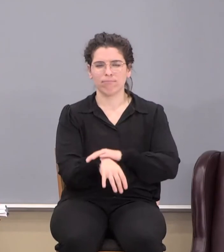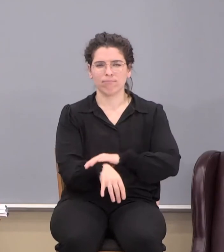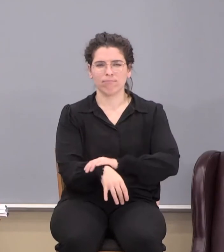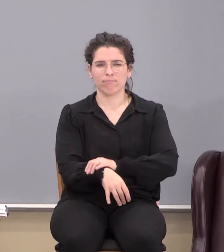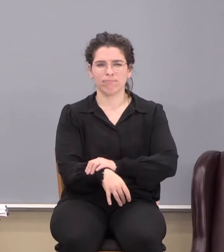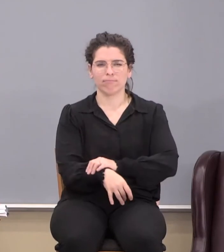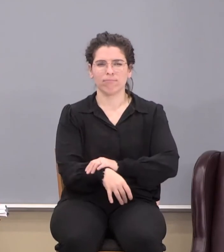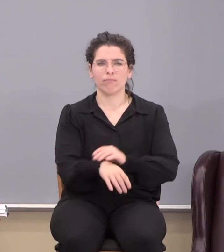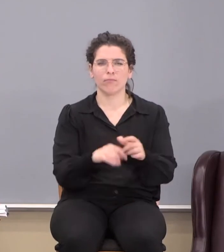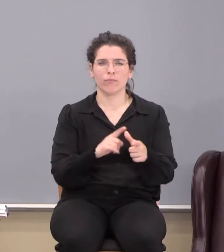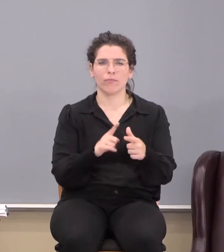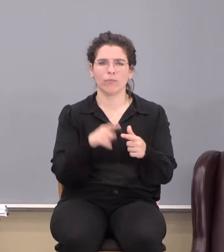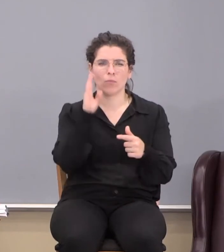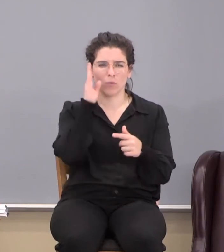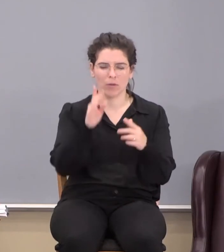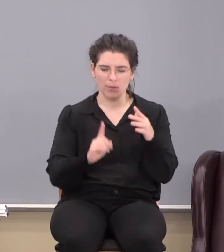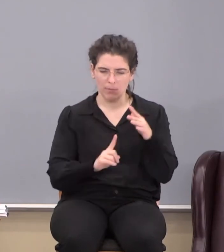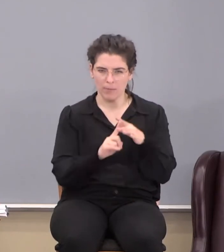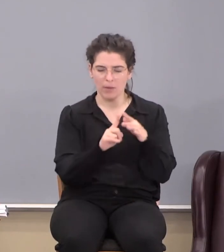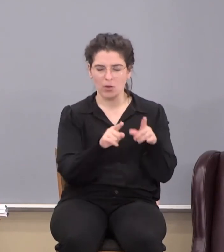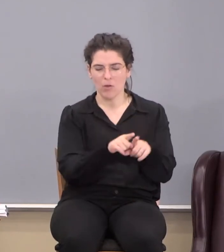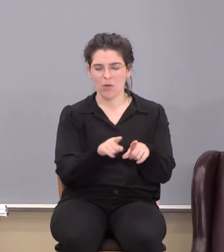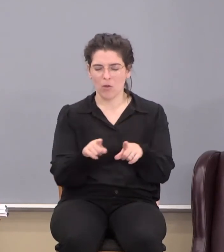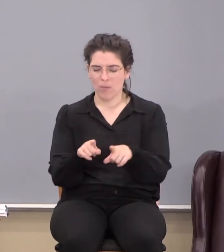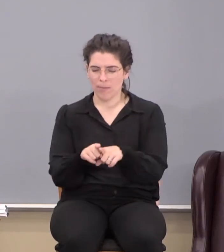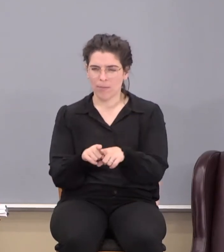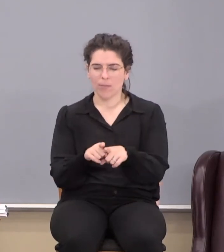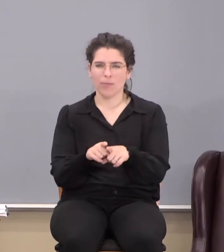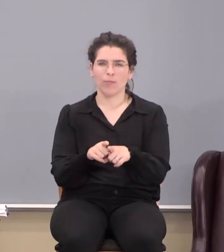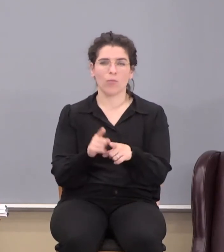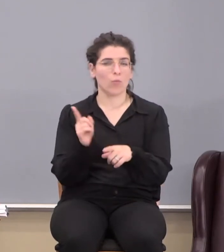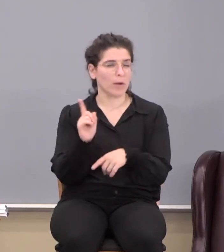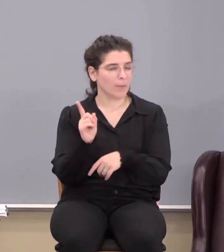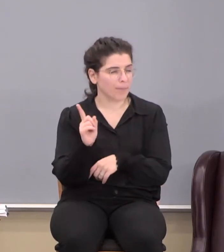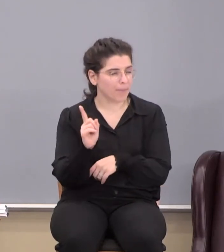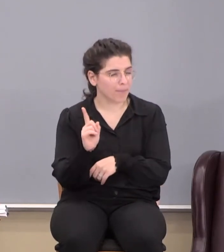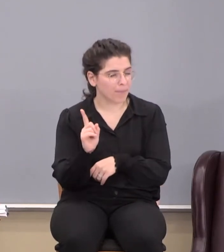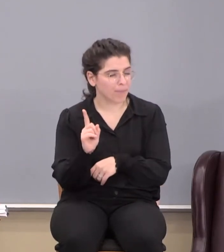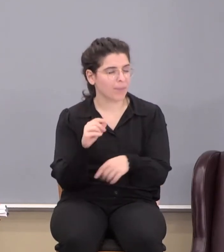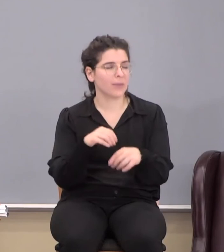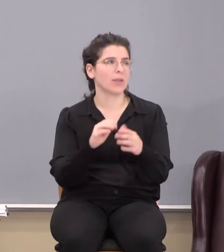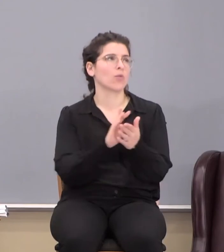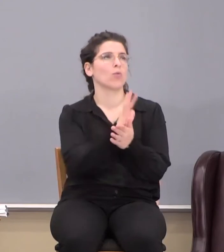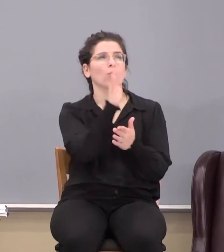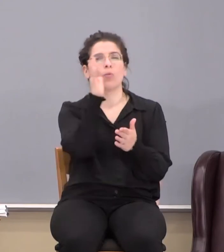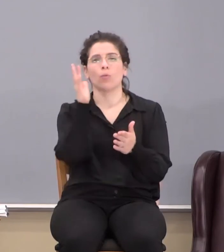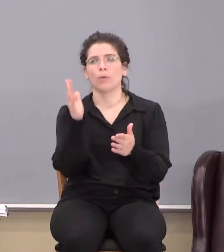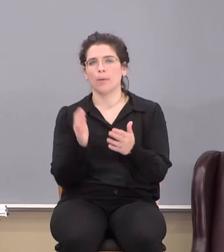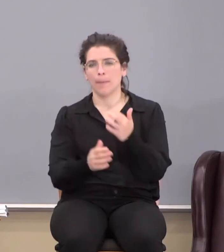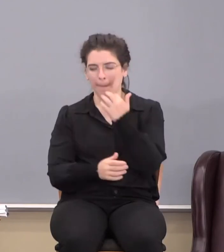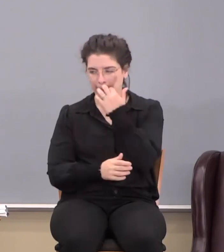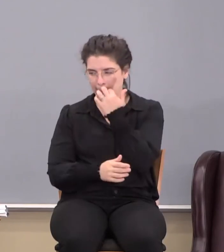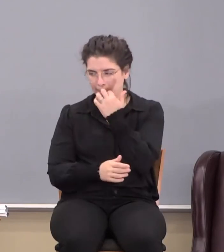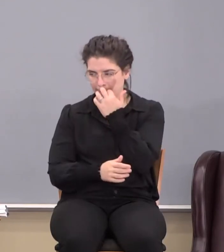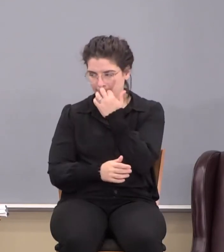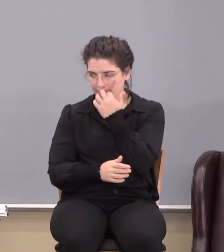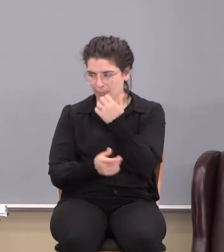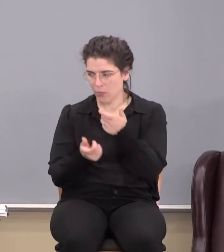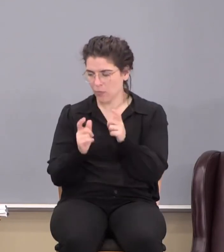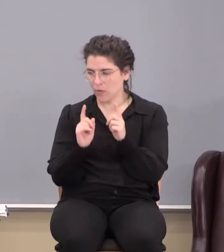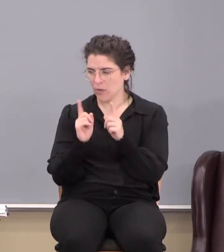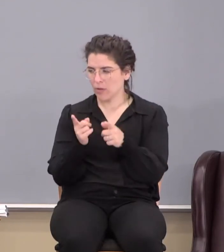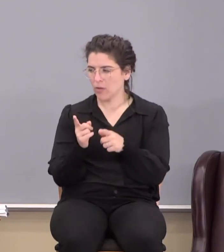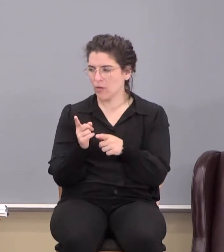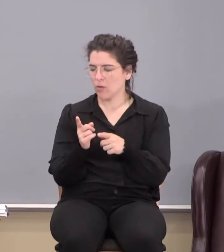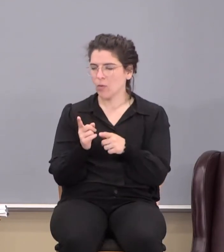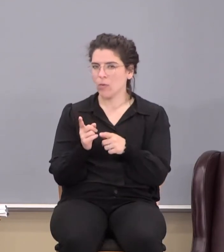Then shall you appear also, then shall you also appear with him where in glory. Quickly, if you would, turn with me